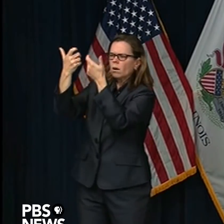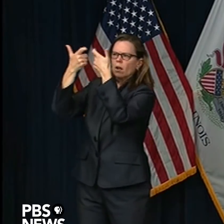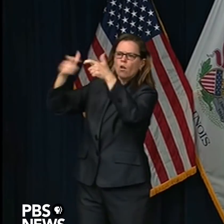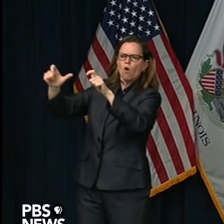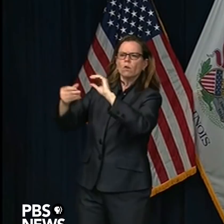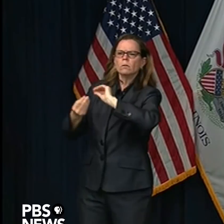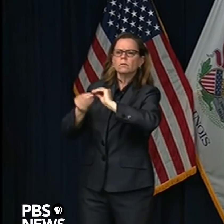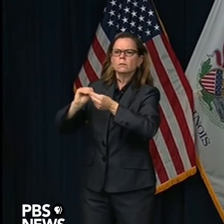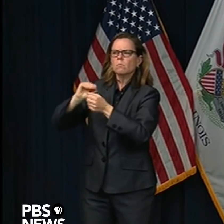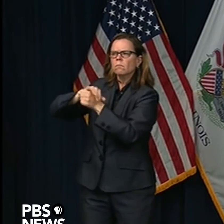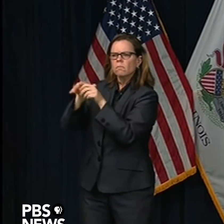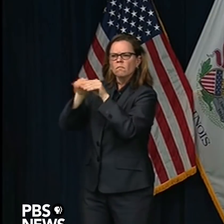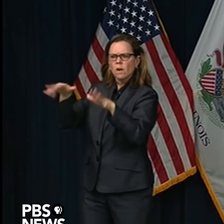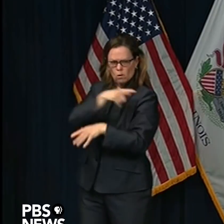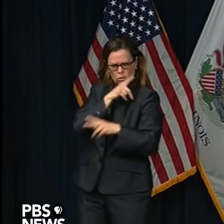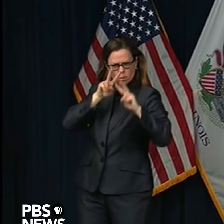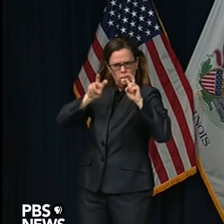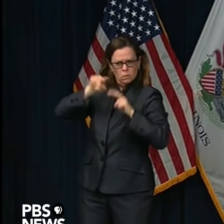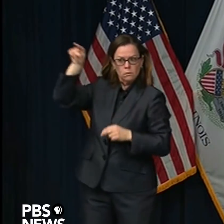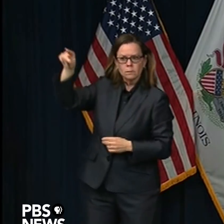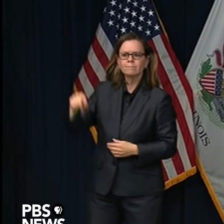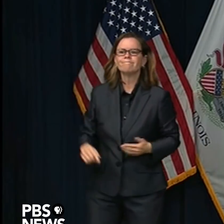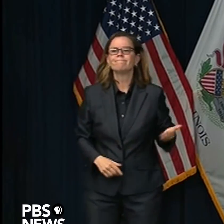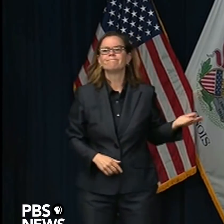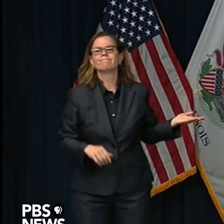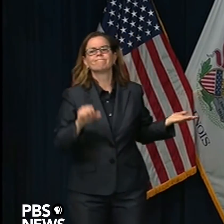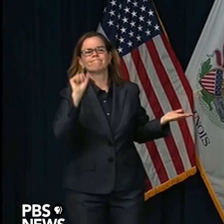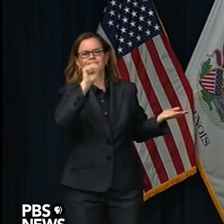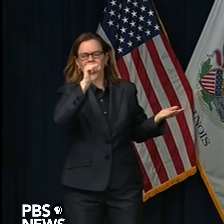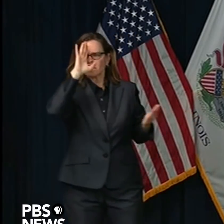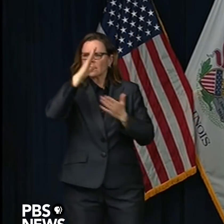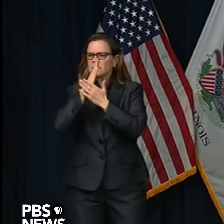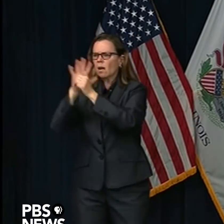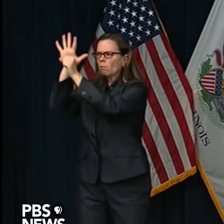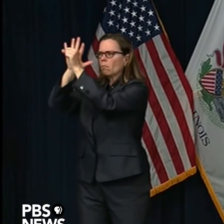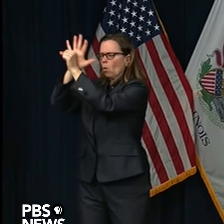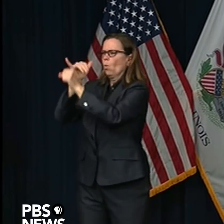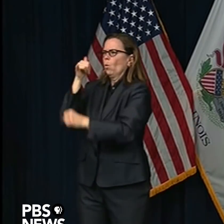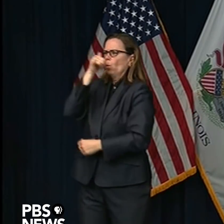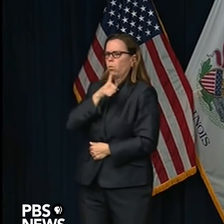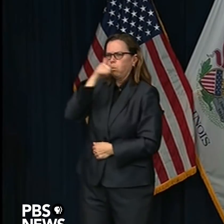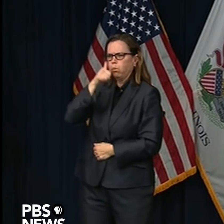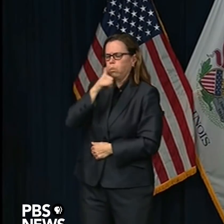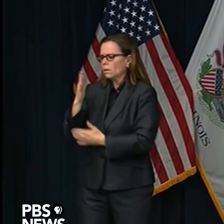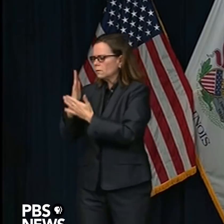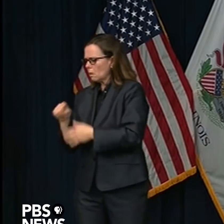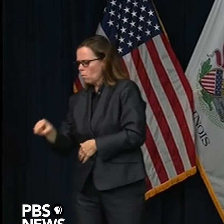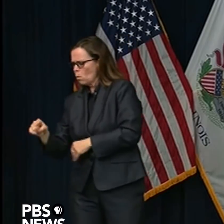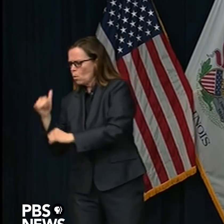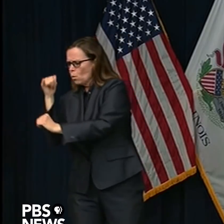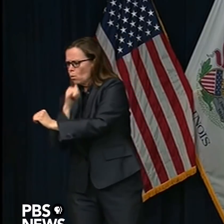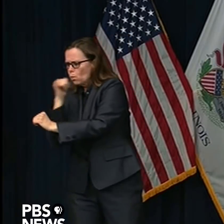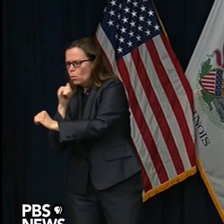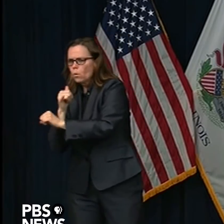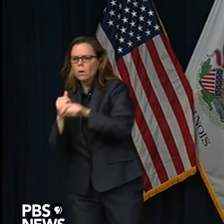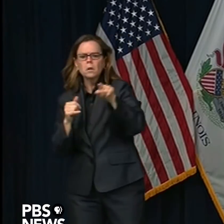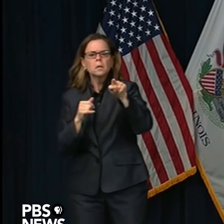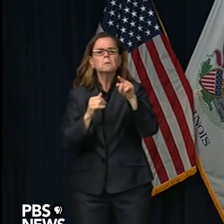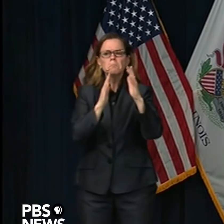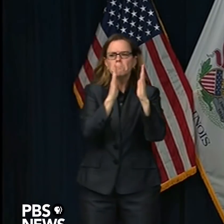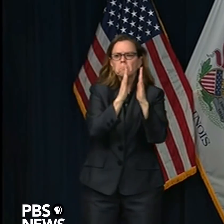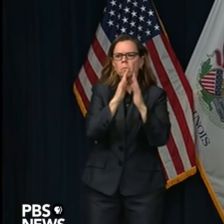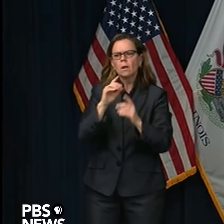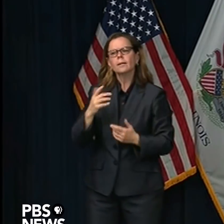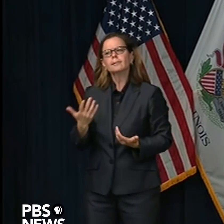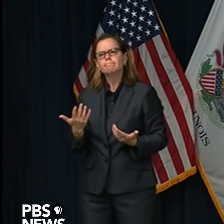higher risk areas. There are zip codes where there may be more cases. First of all, let's not put all our eggs